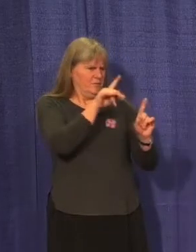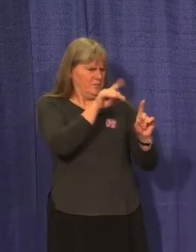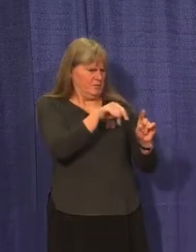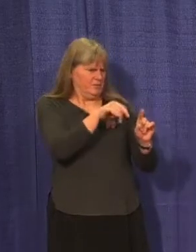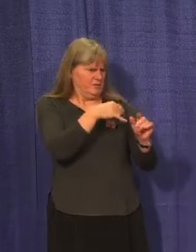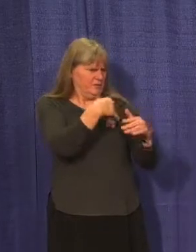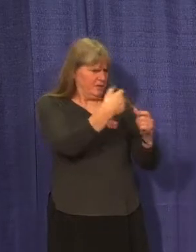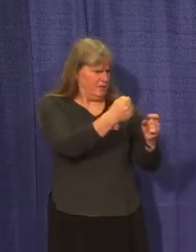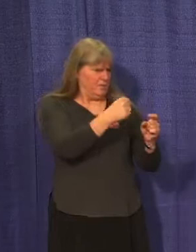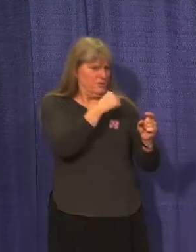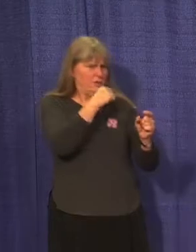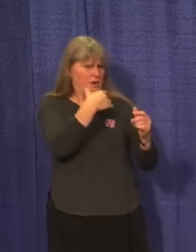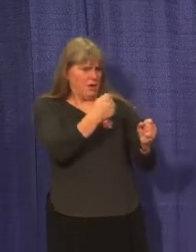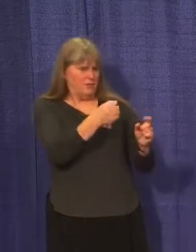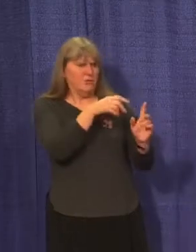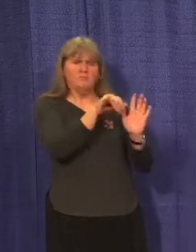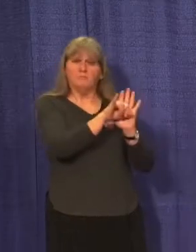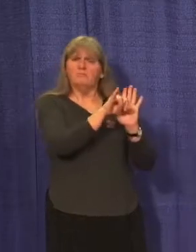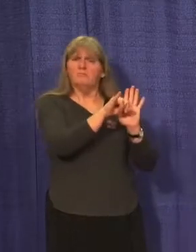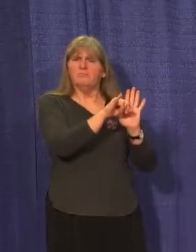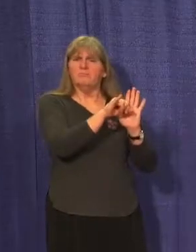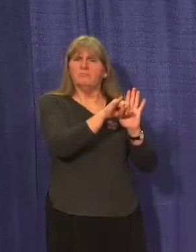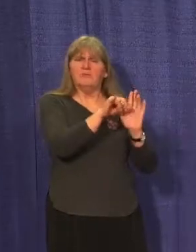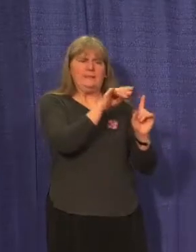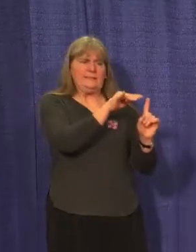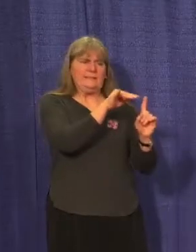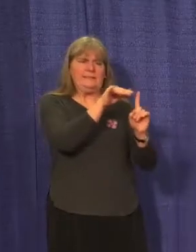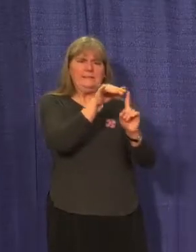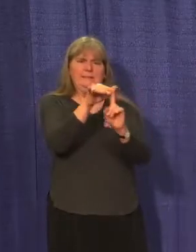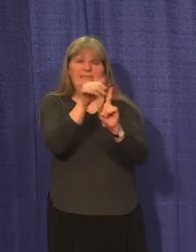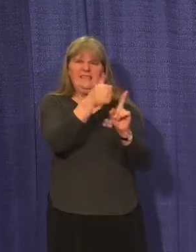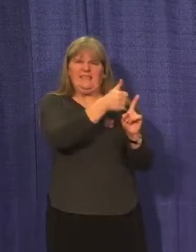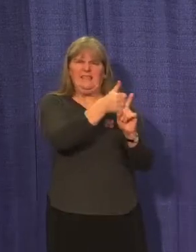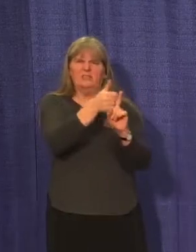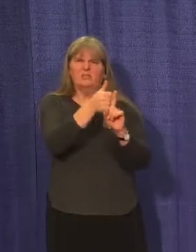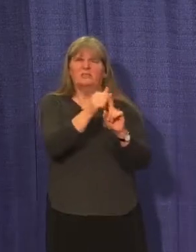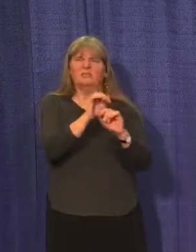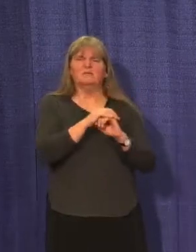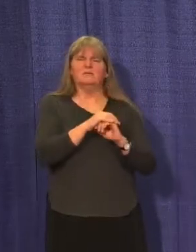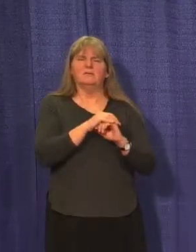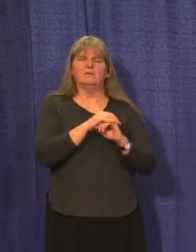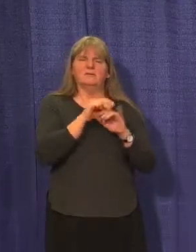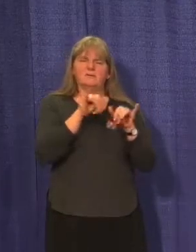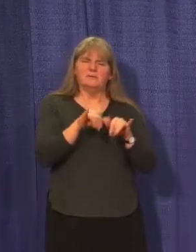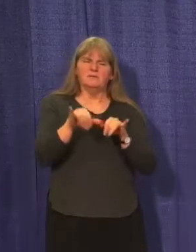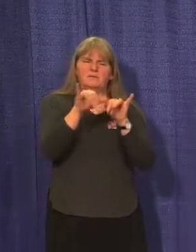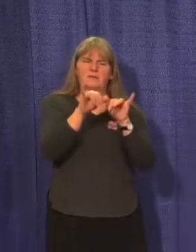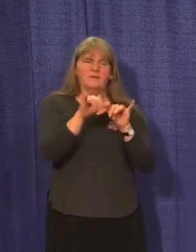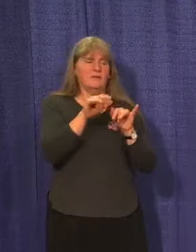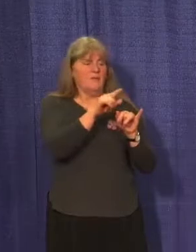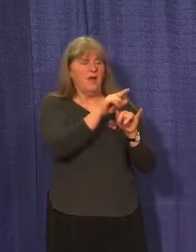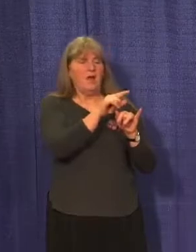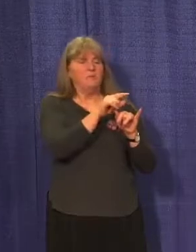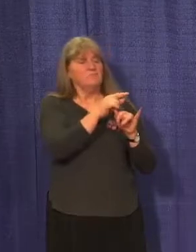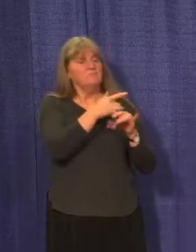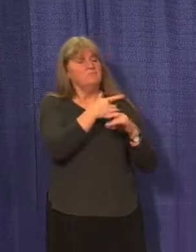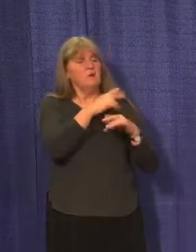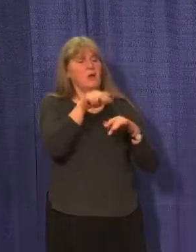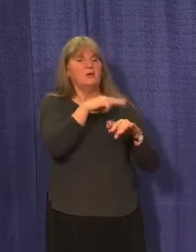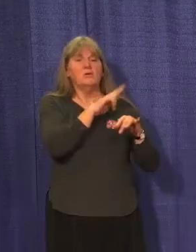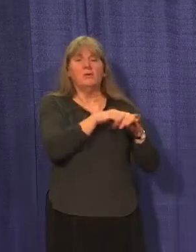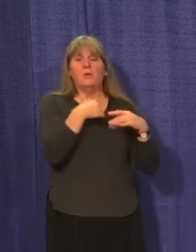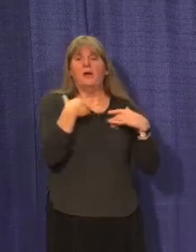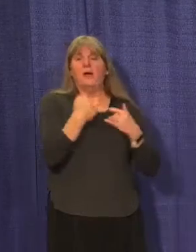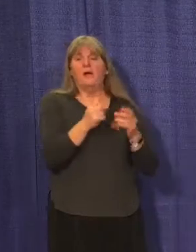basis. So the standard for someone who is otherwise healthy and not in